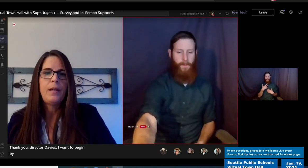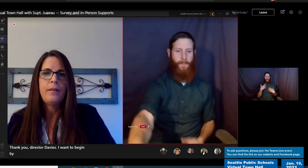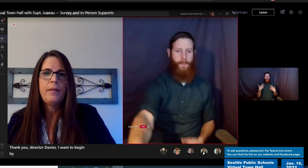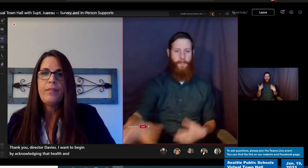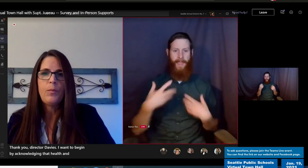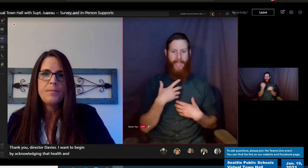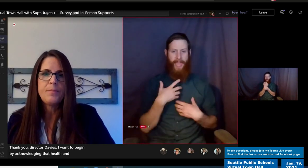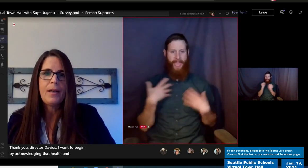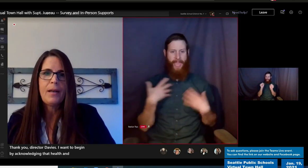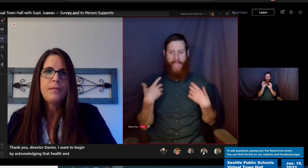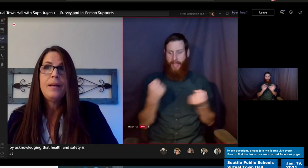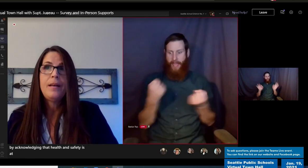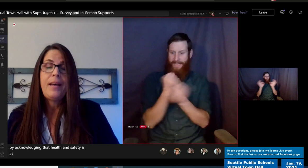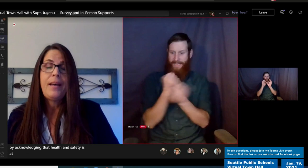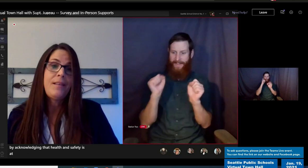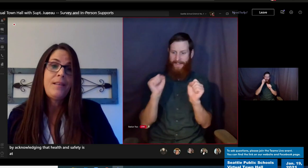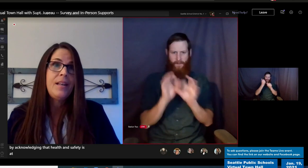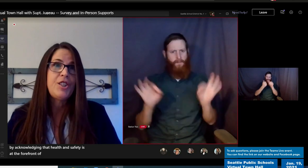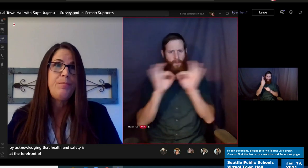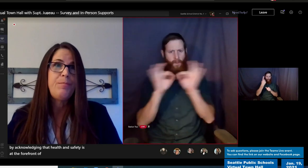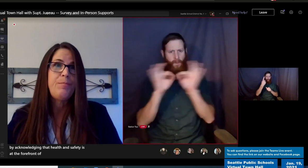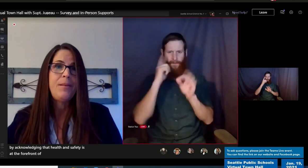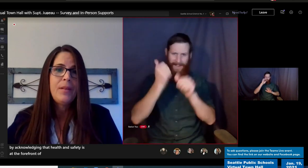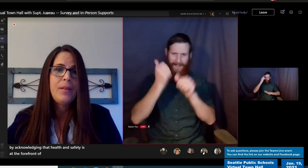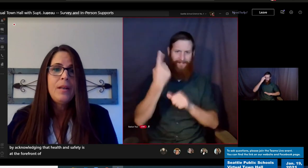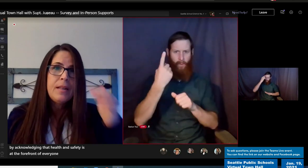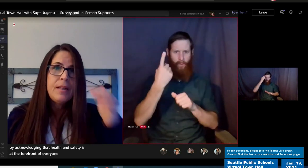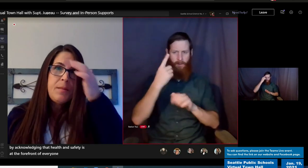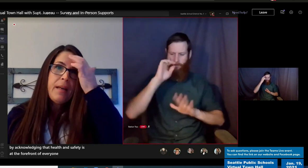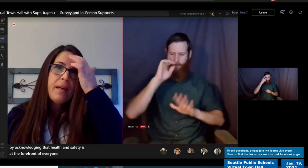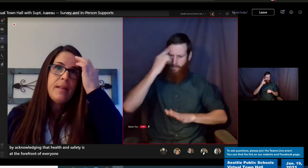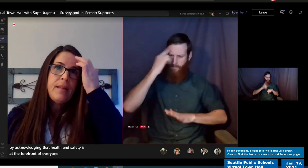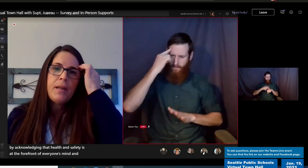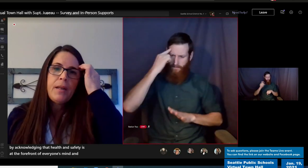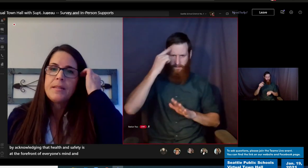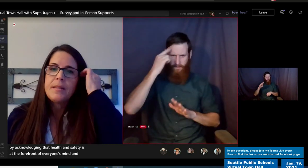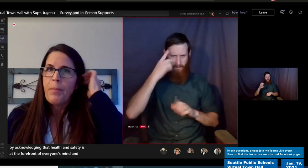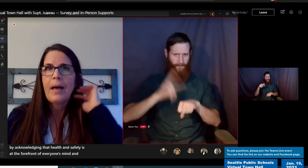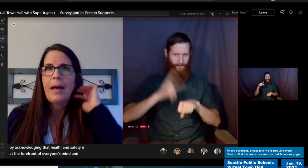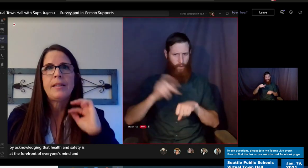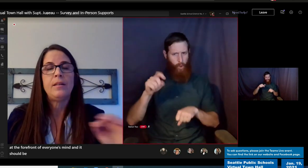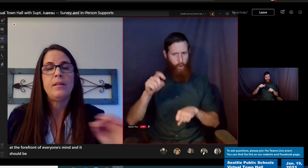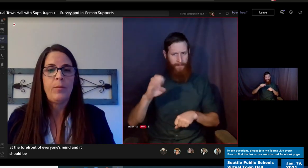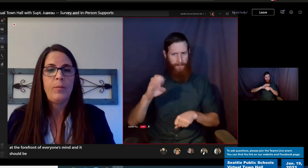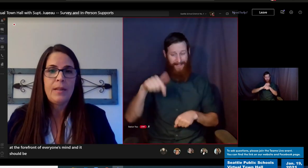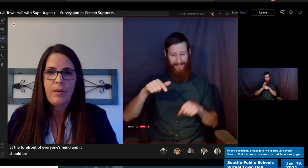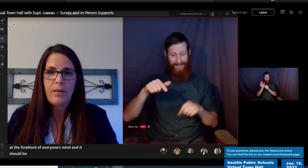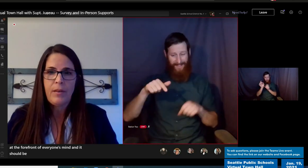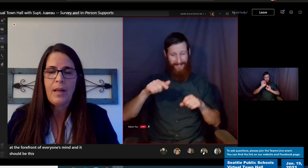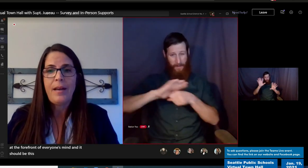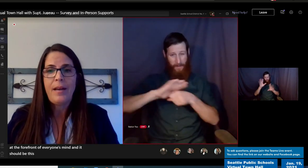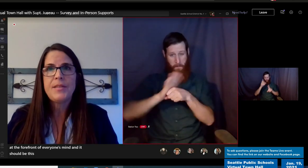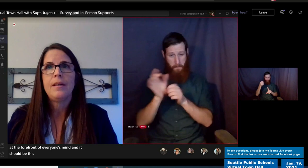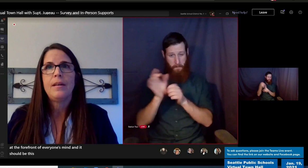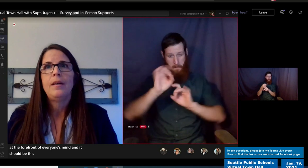everyone's mind and it should be. This pandemic has impacted the way we live our lives and it's required